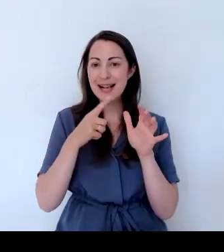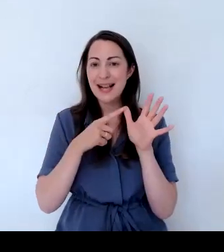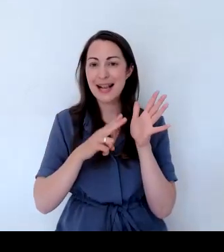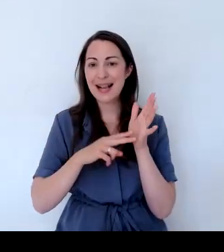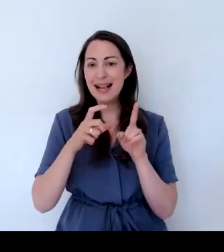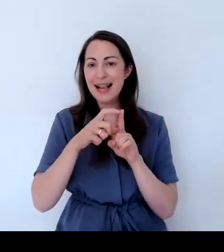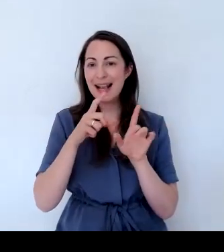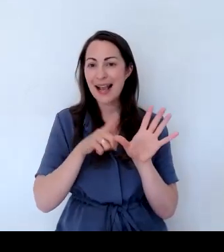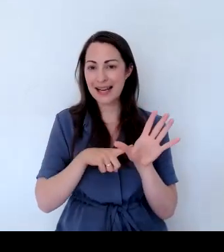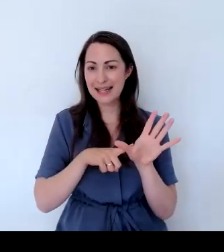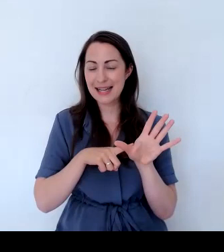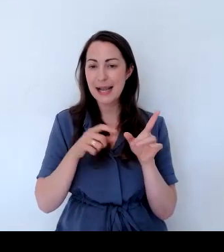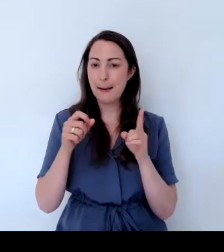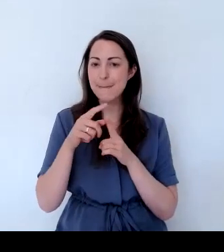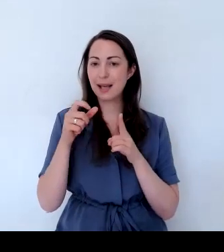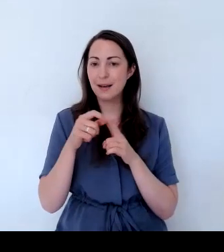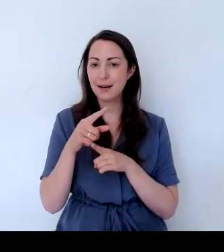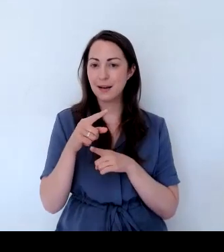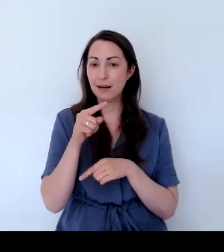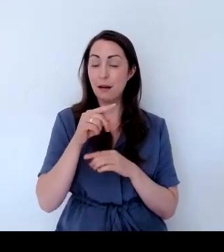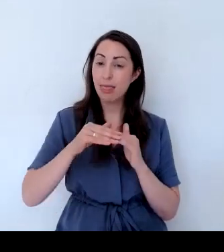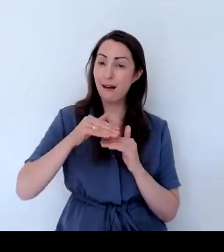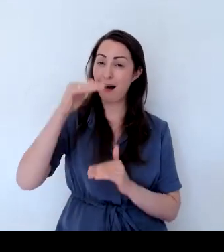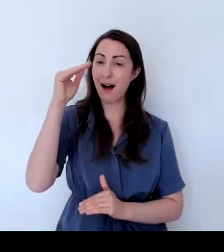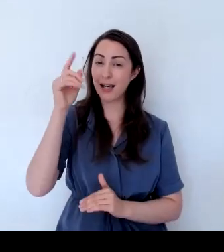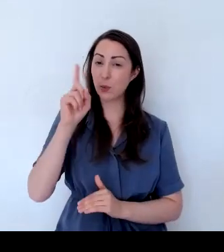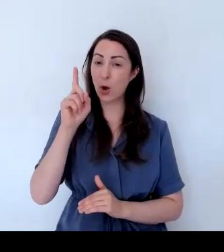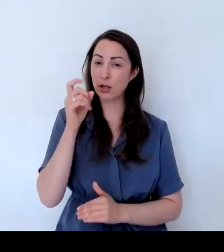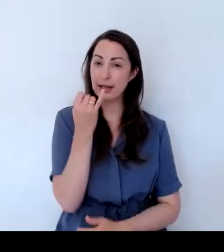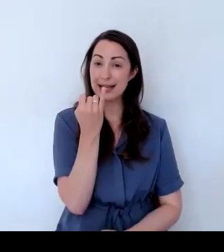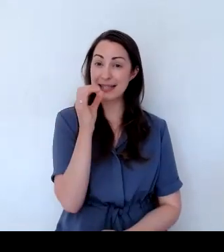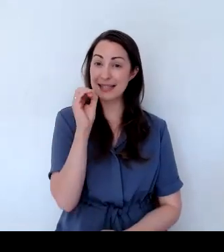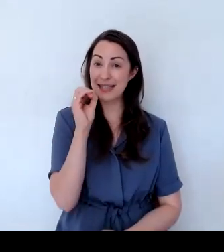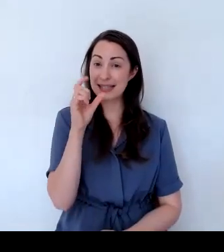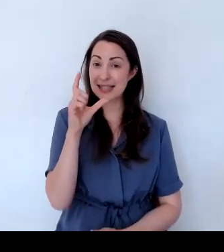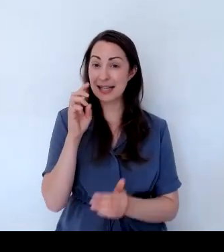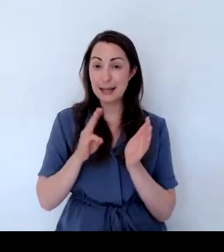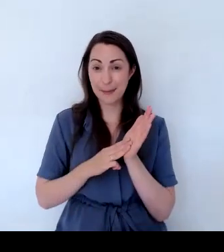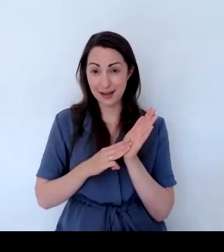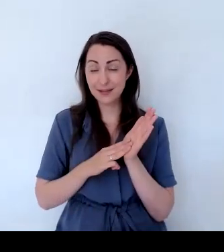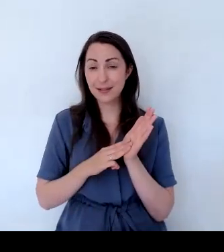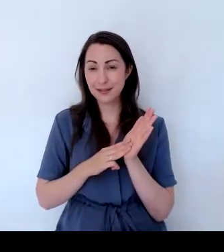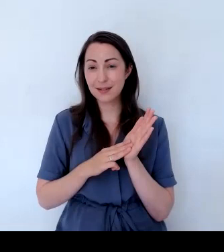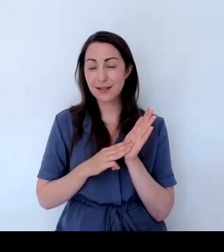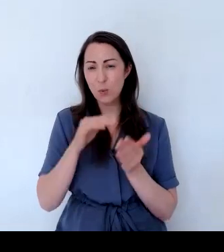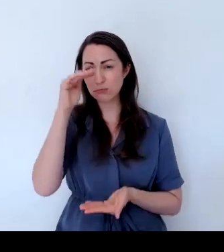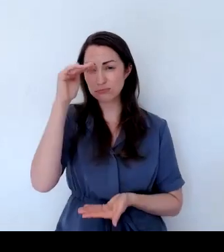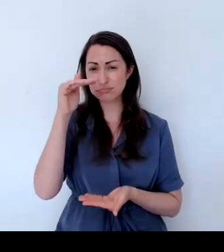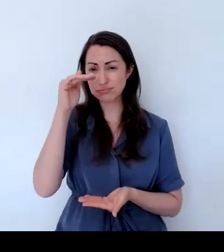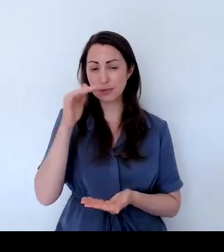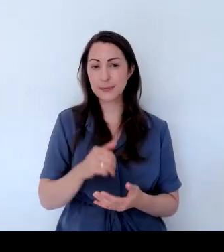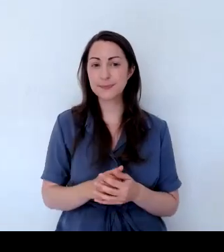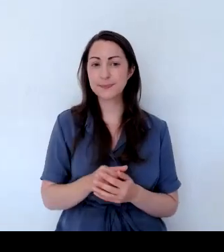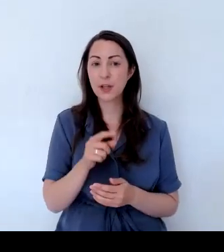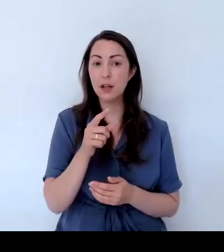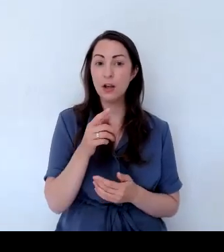centimetres square. And flowers June to September. Likes free draining soil.